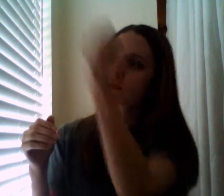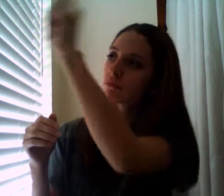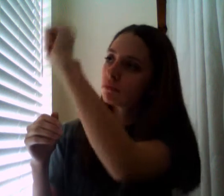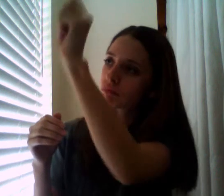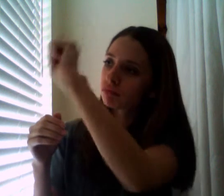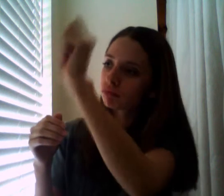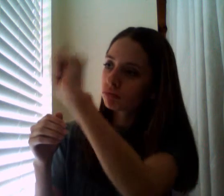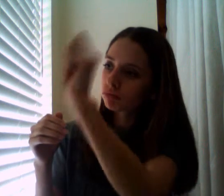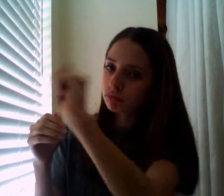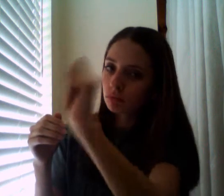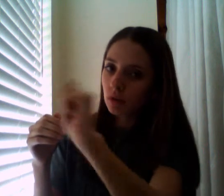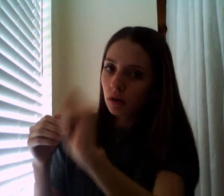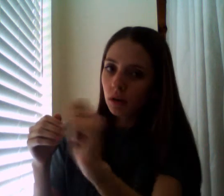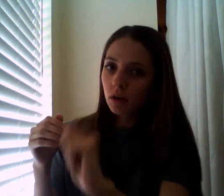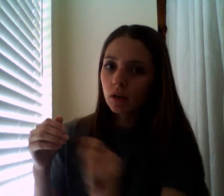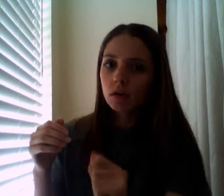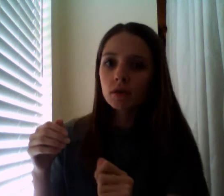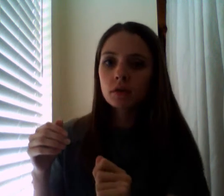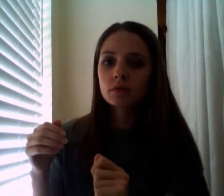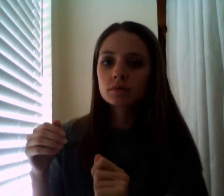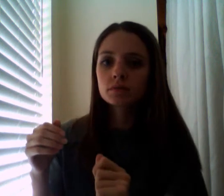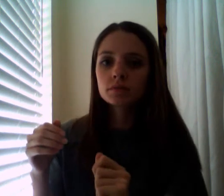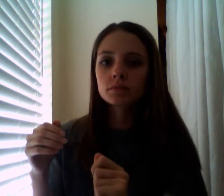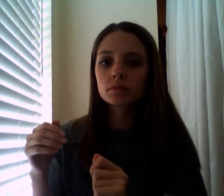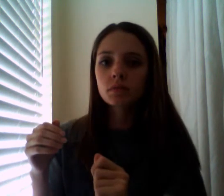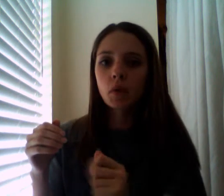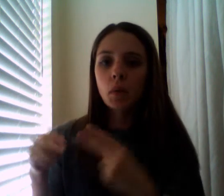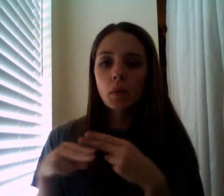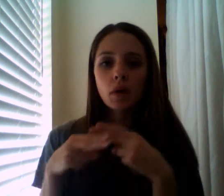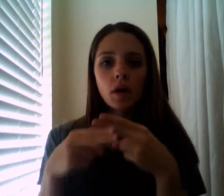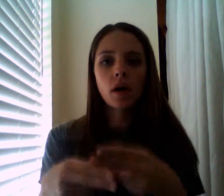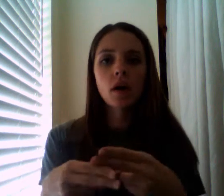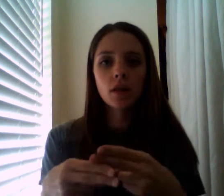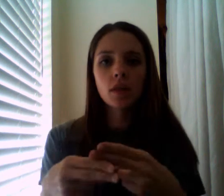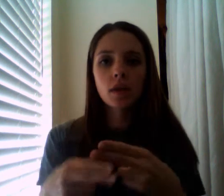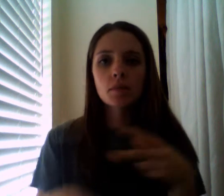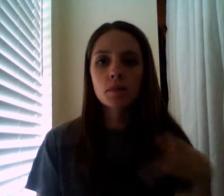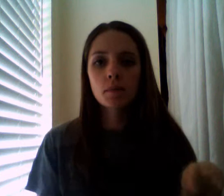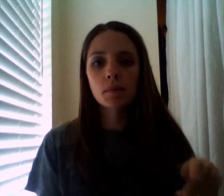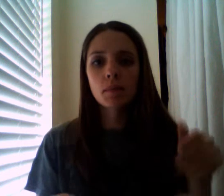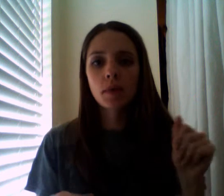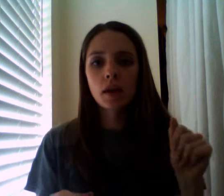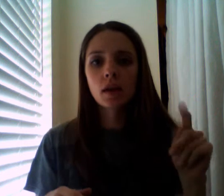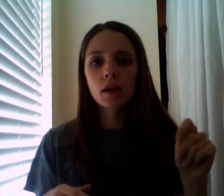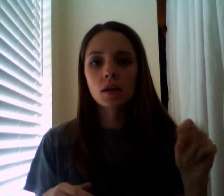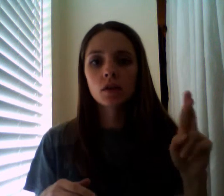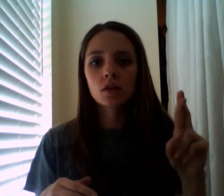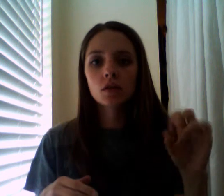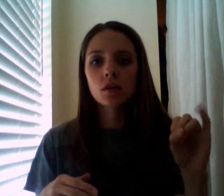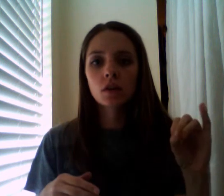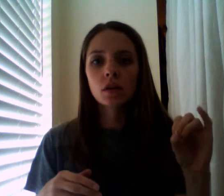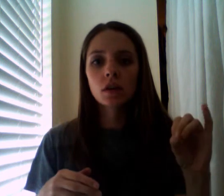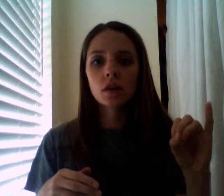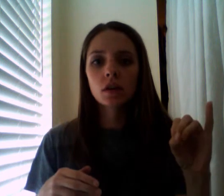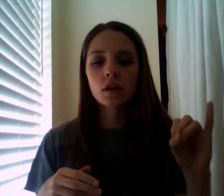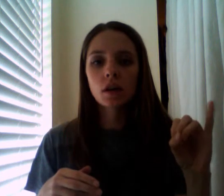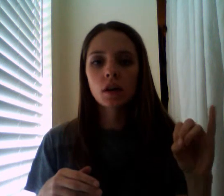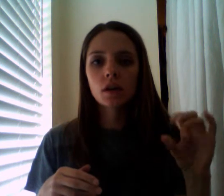two-fifths two-fifths what we called Patriots and a